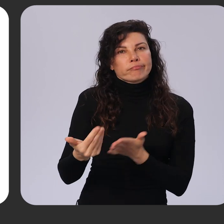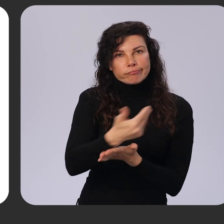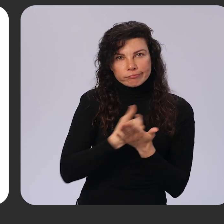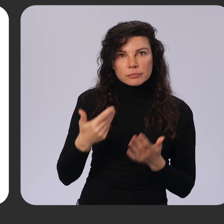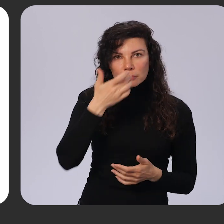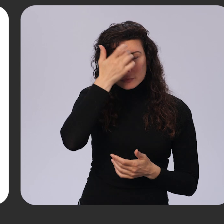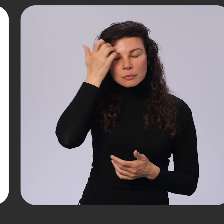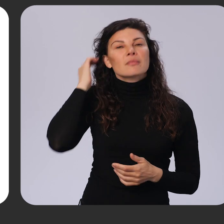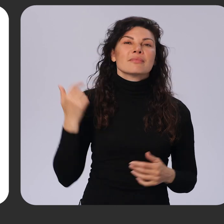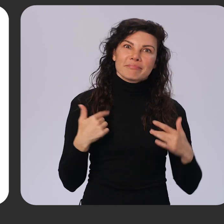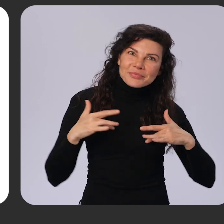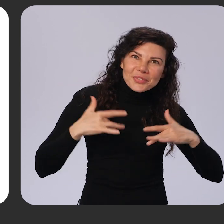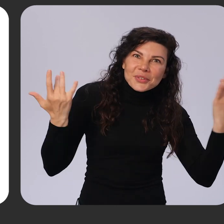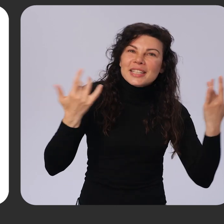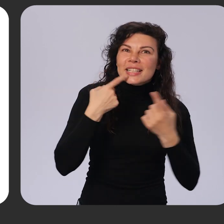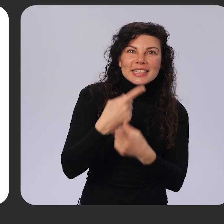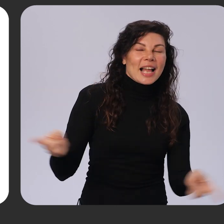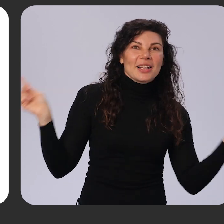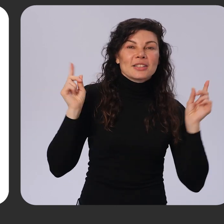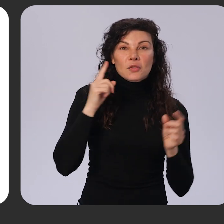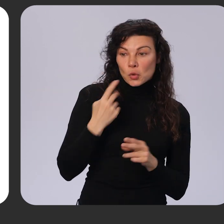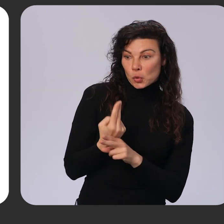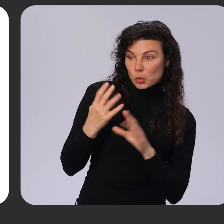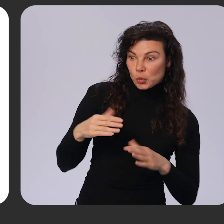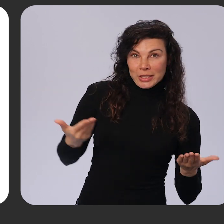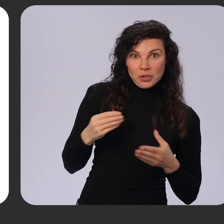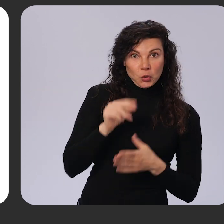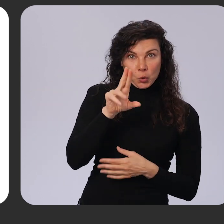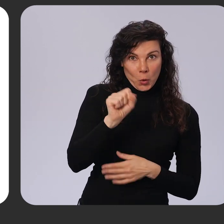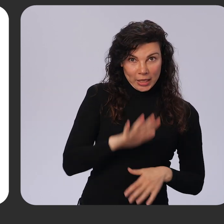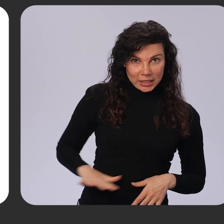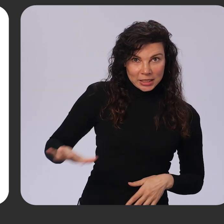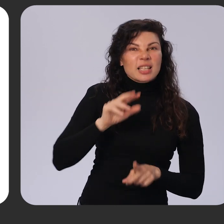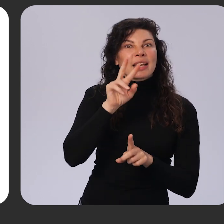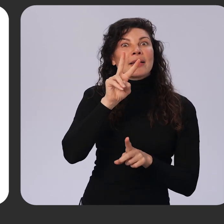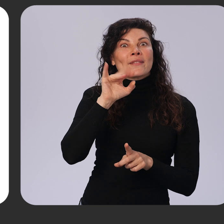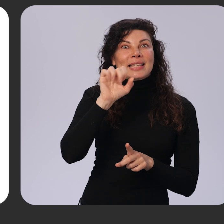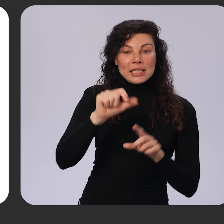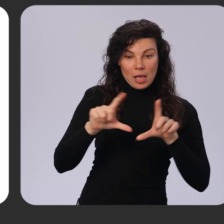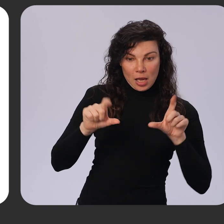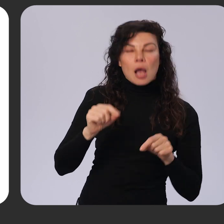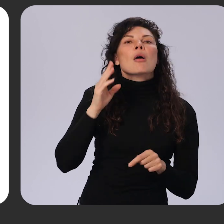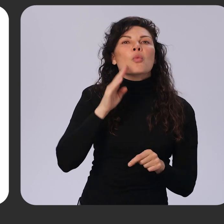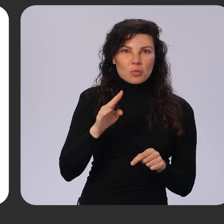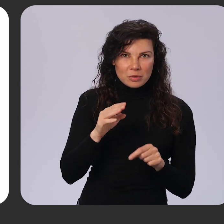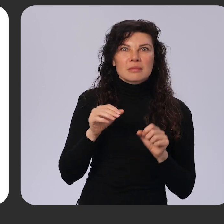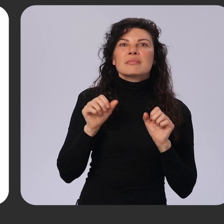I'm delighted to announce that for users in the US, Visa-issued cards will be eligible for enrollment starting this